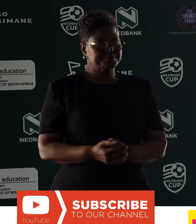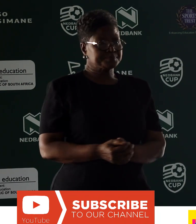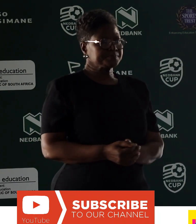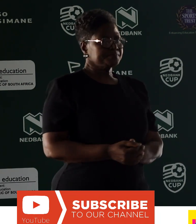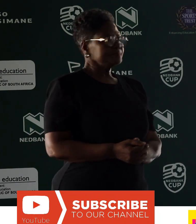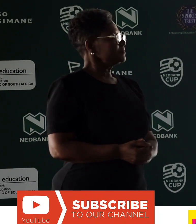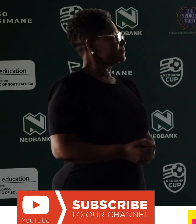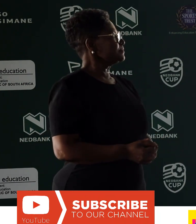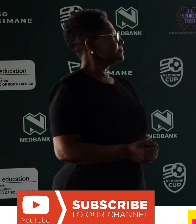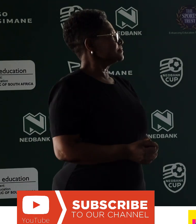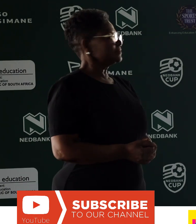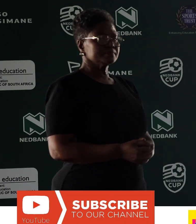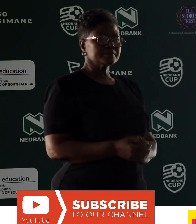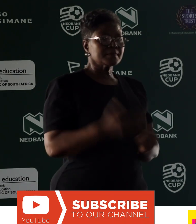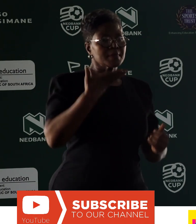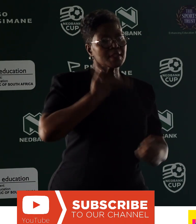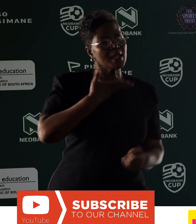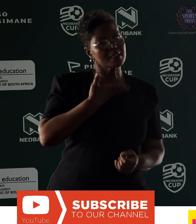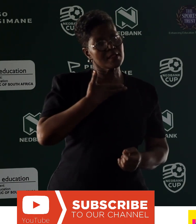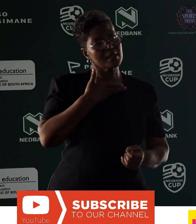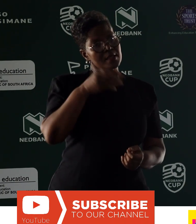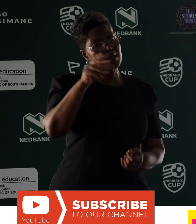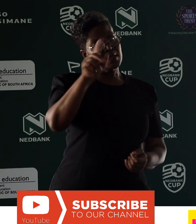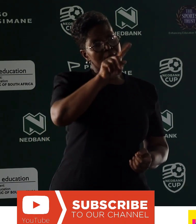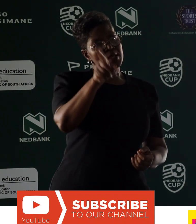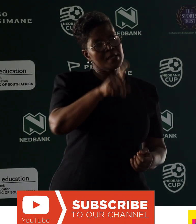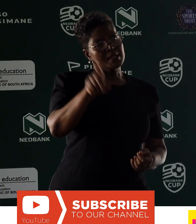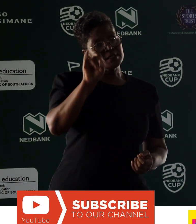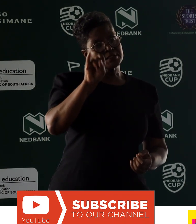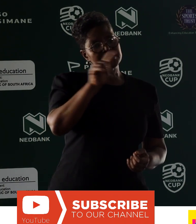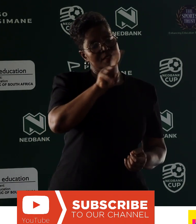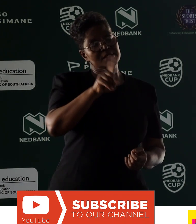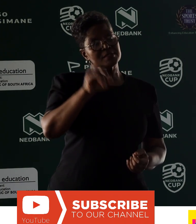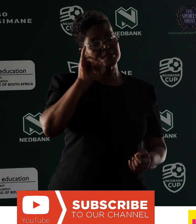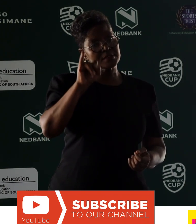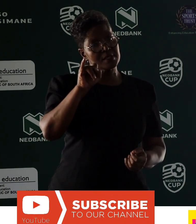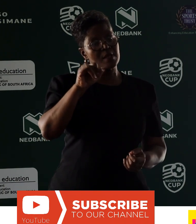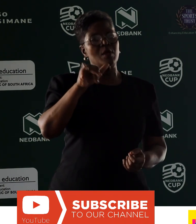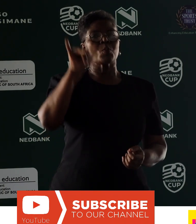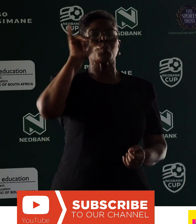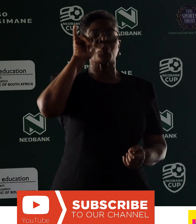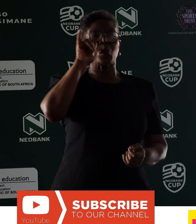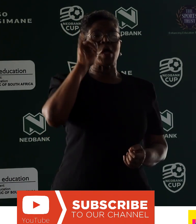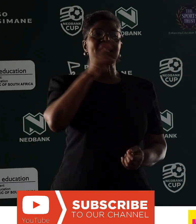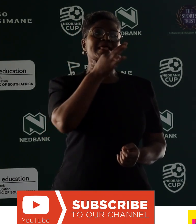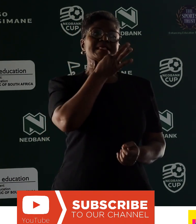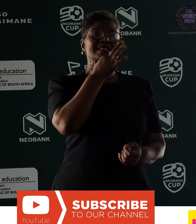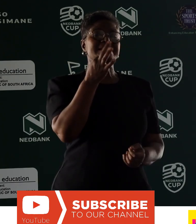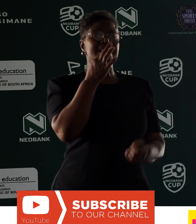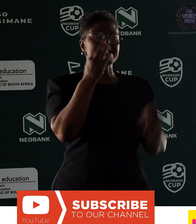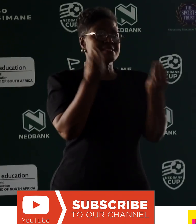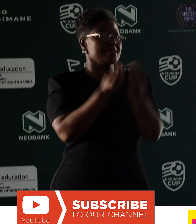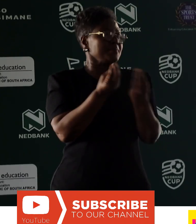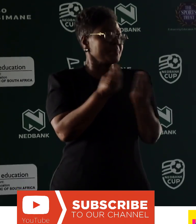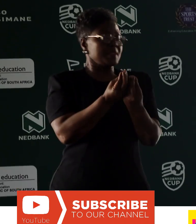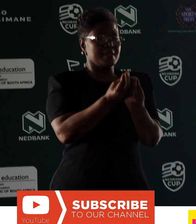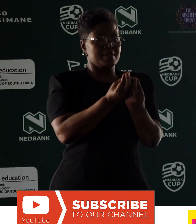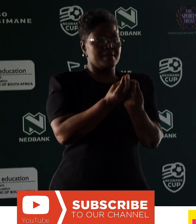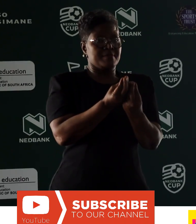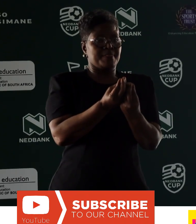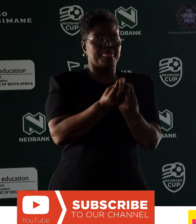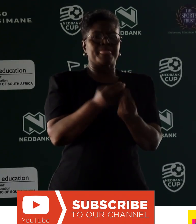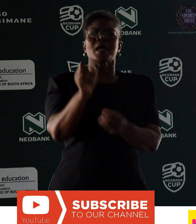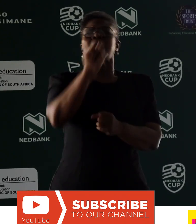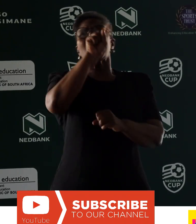you... I will be saying something very interesting to me. We were people asking over